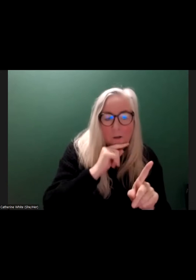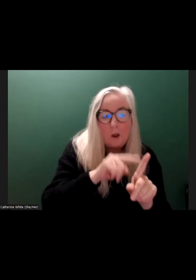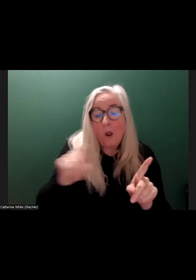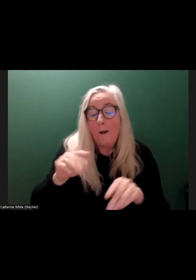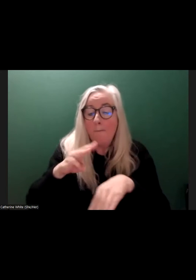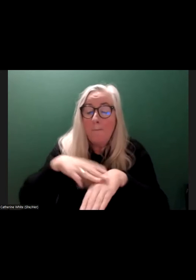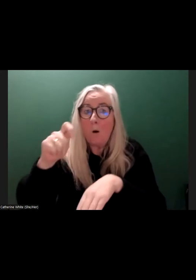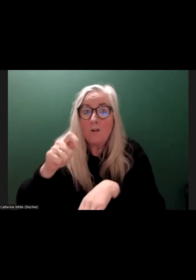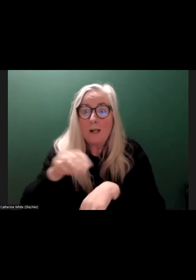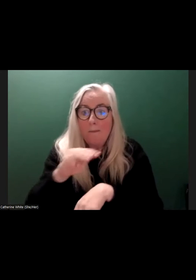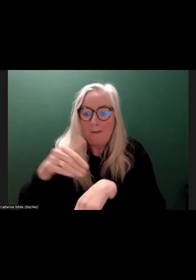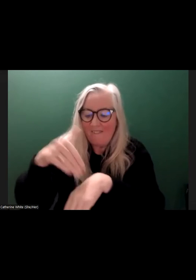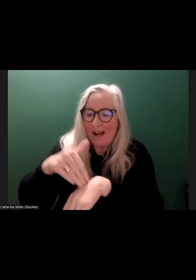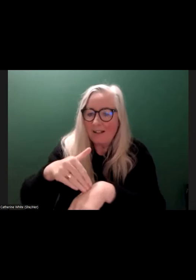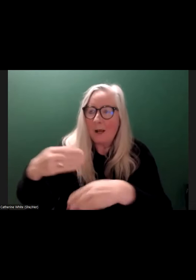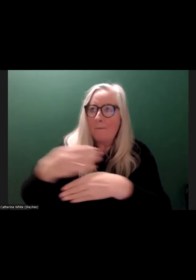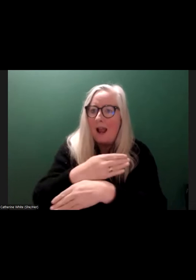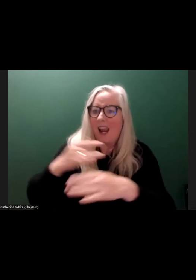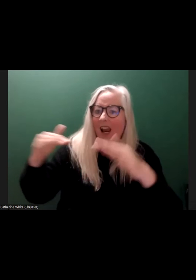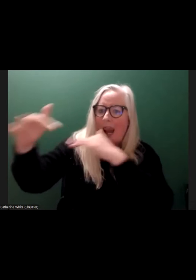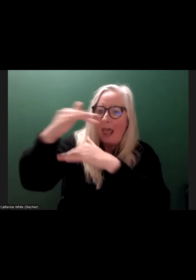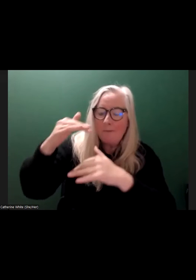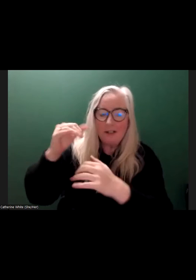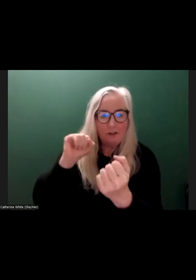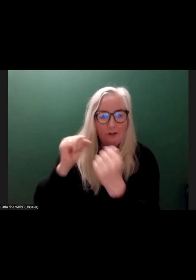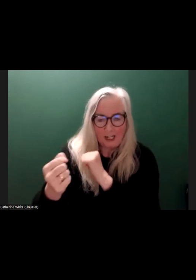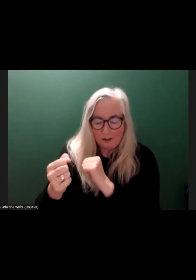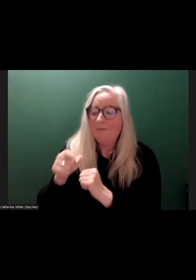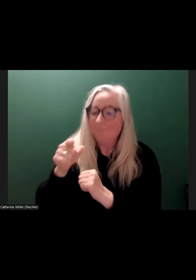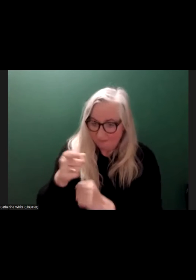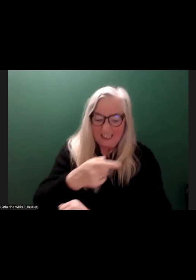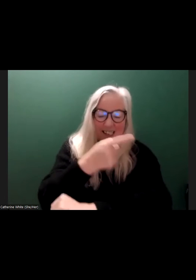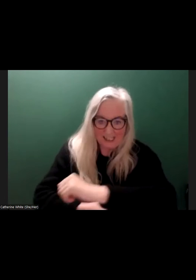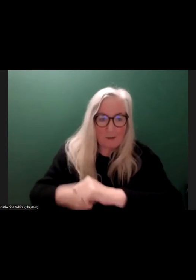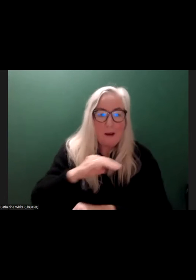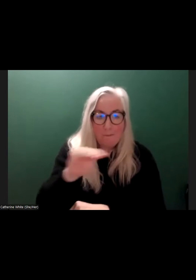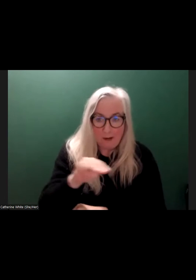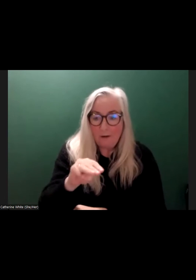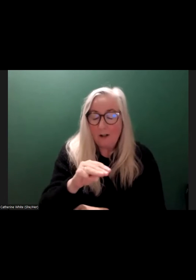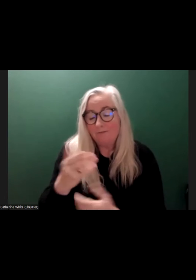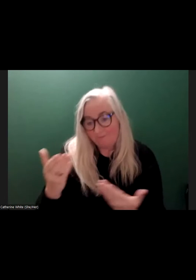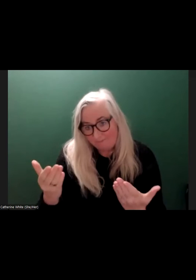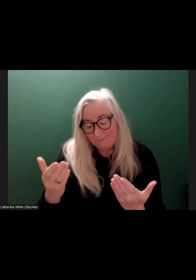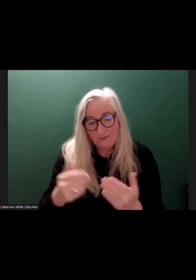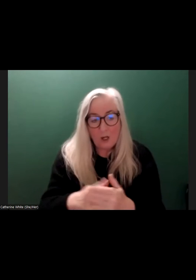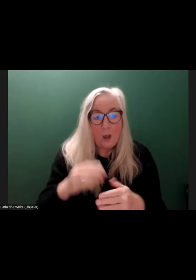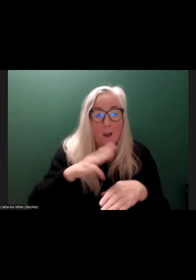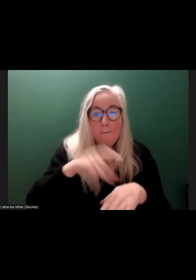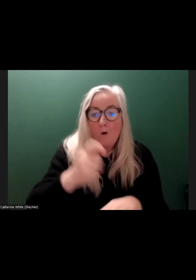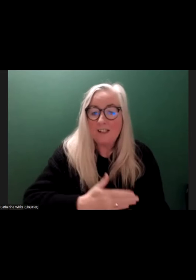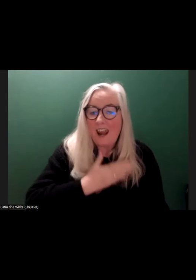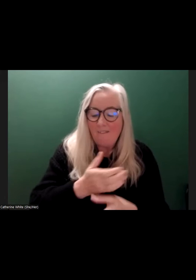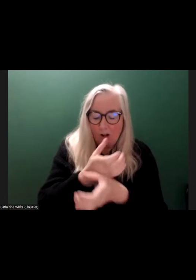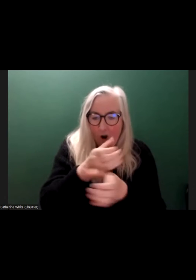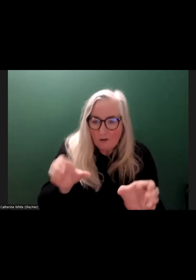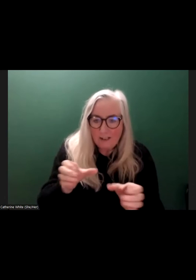affected by climate change in the world are going to be disabled people, usually in the global south. Most of those are living in aurora areas